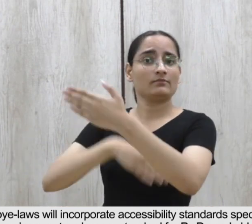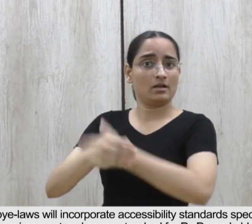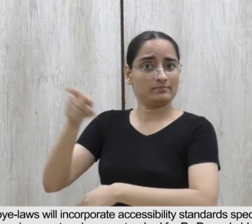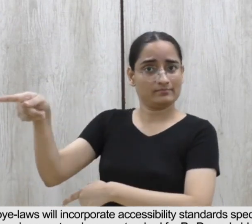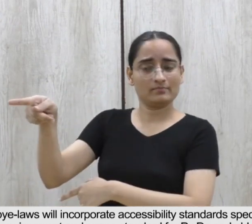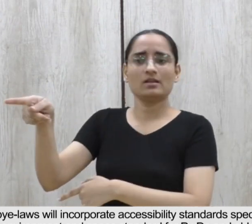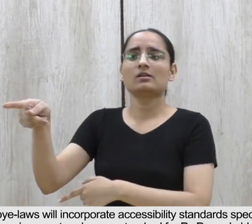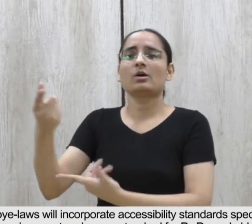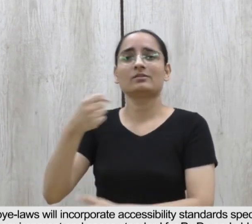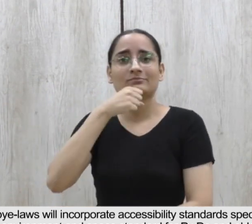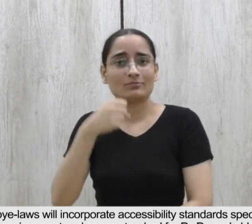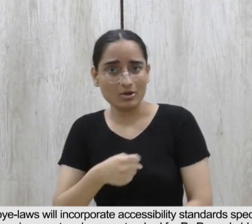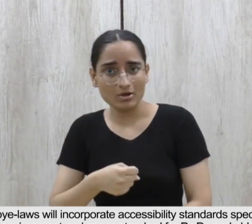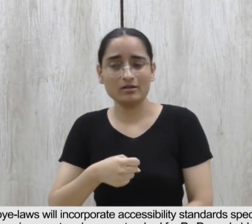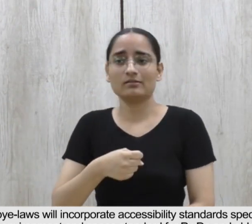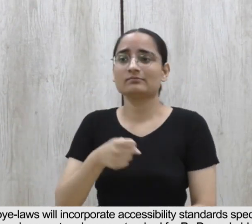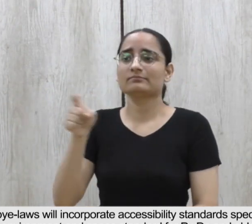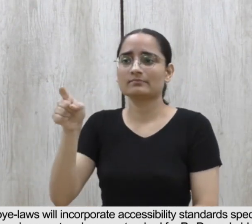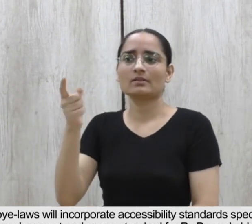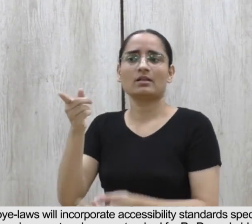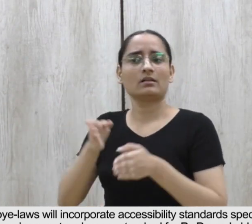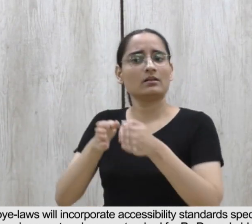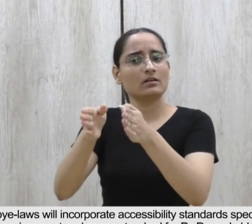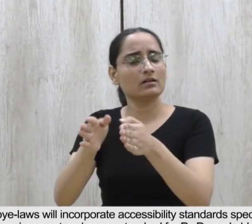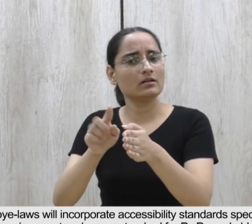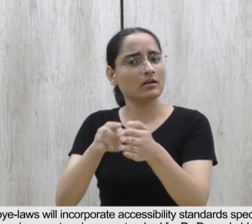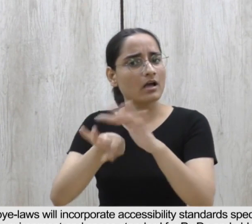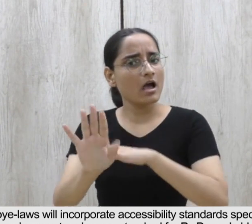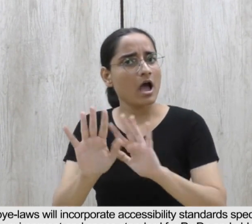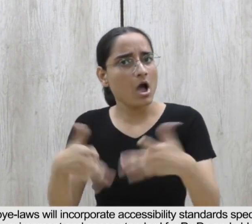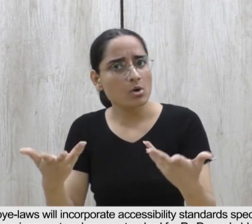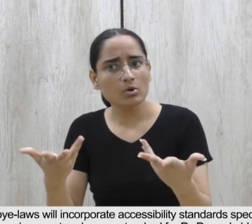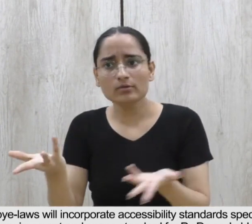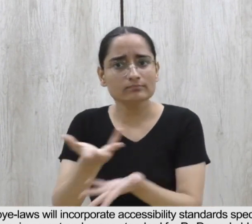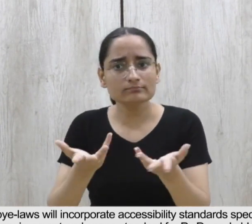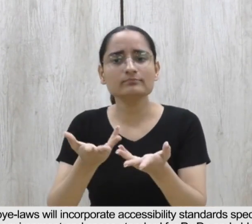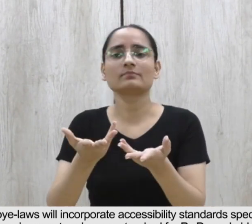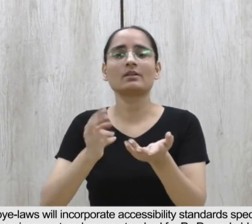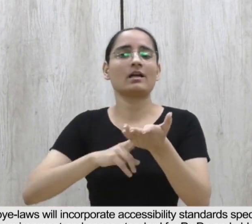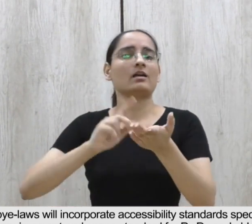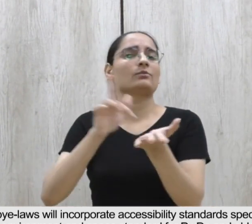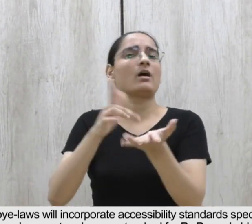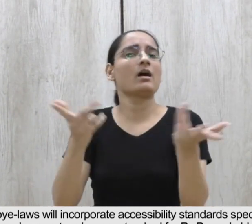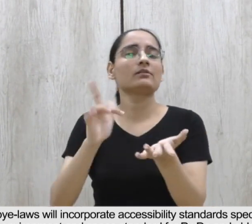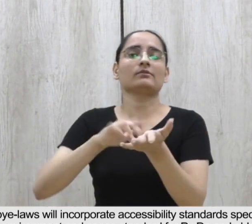environment and space standards for PWGs and elderly